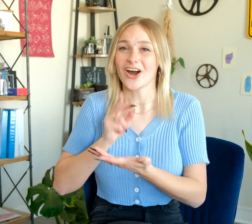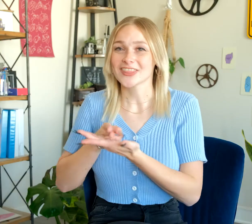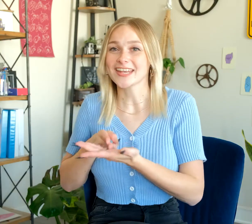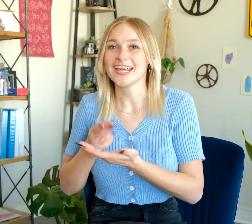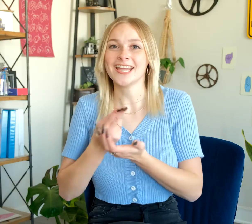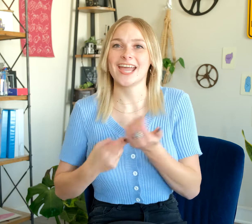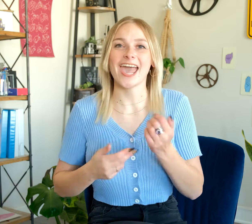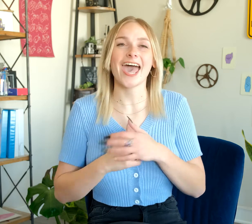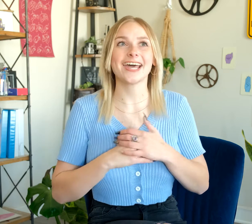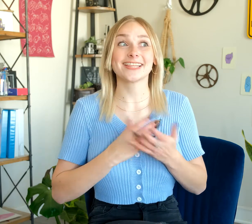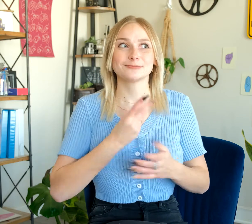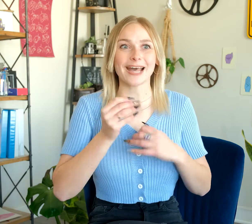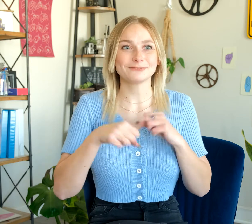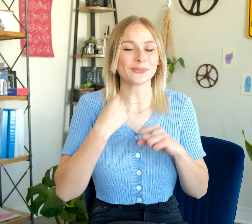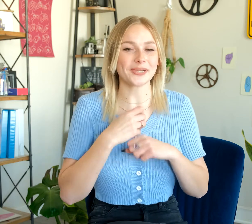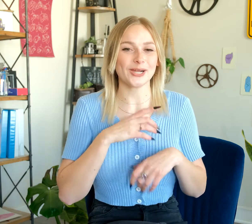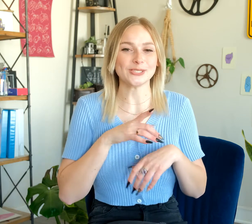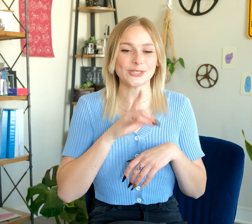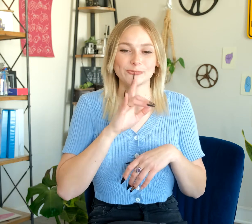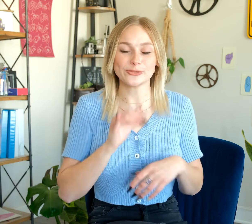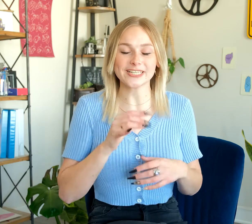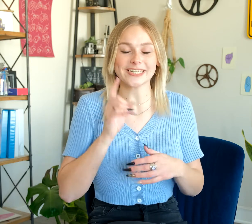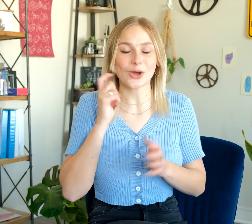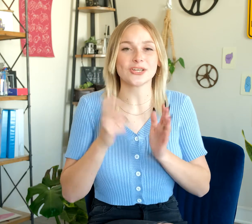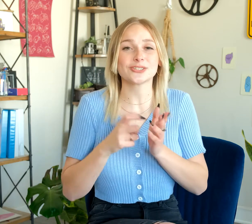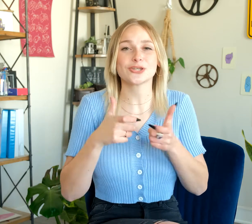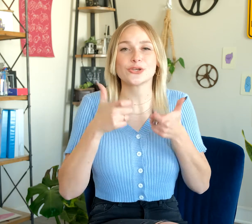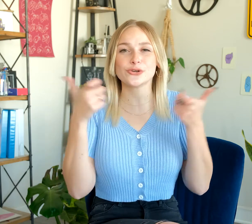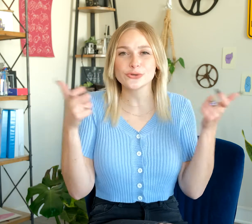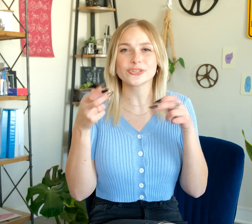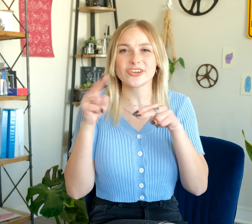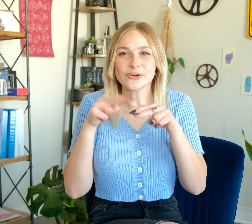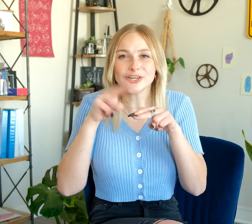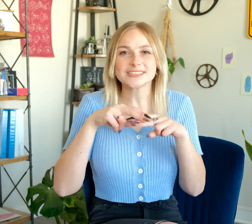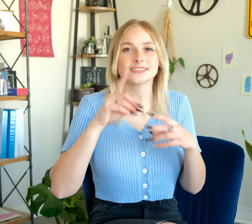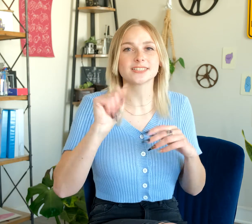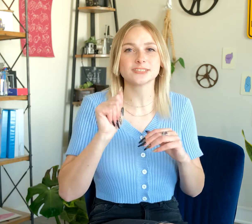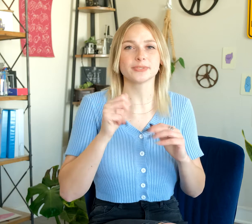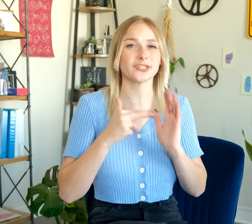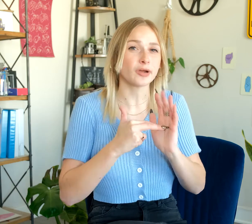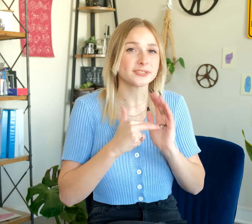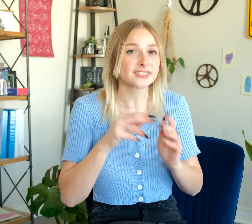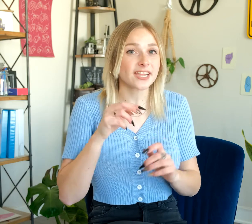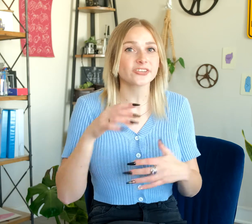authentic. And this past few years, I've really noticed a huge increase in disability representation,